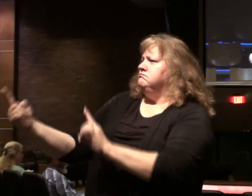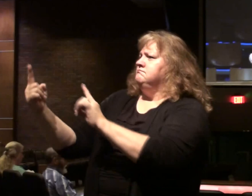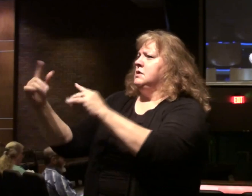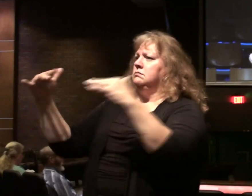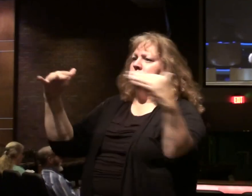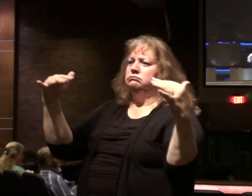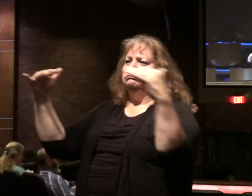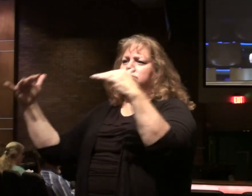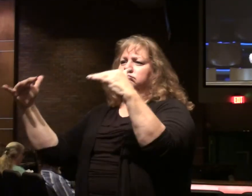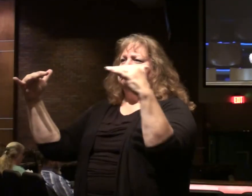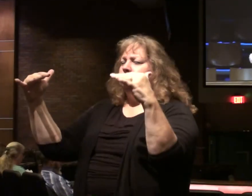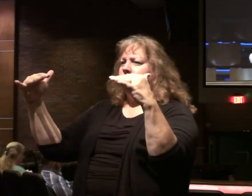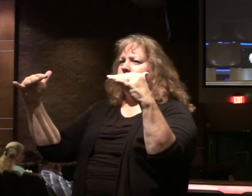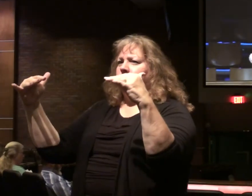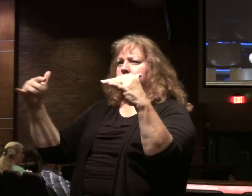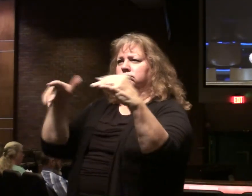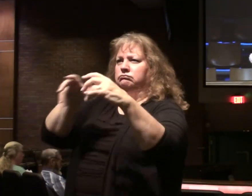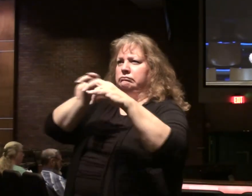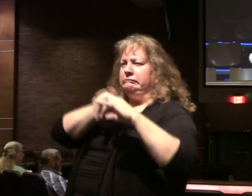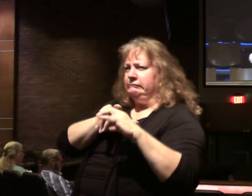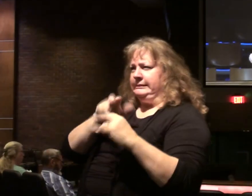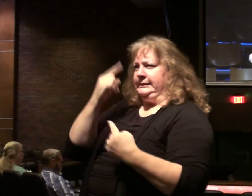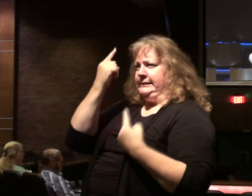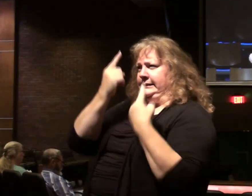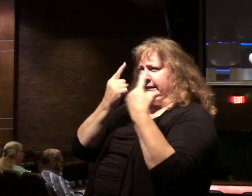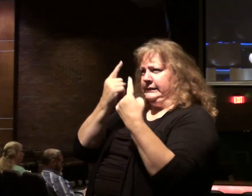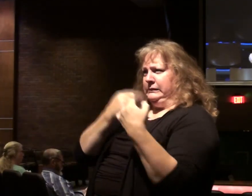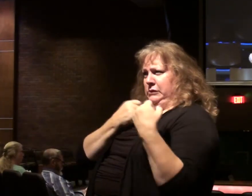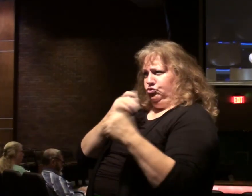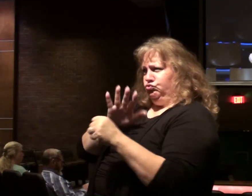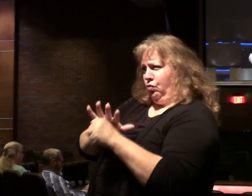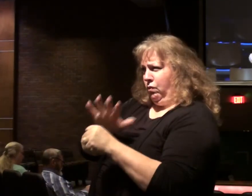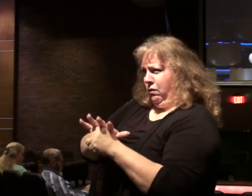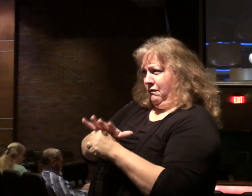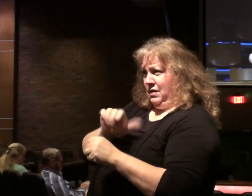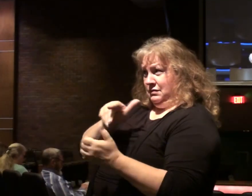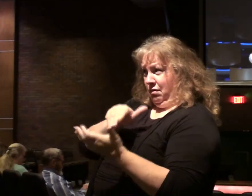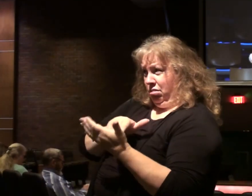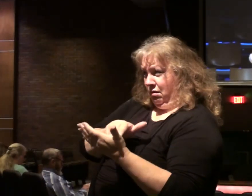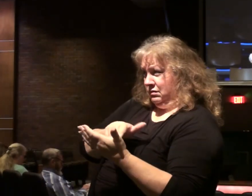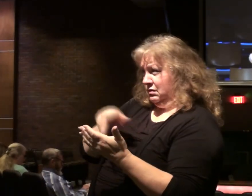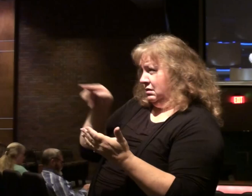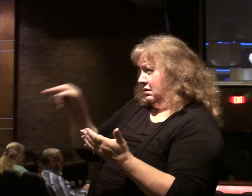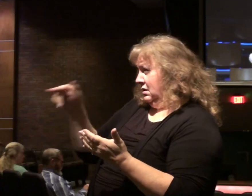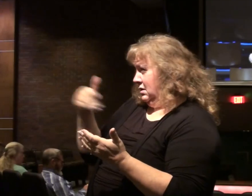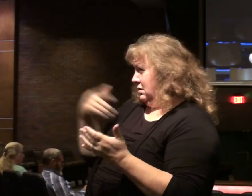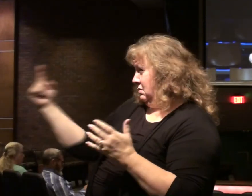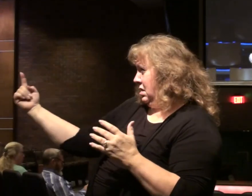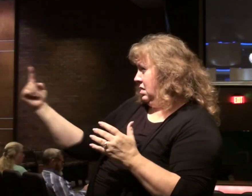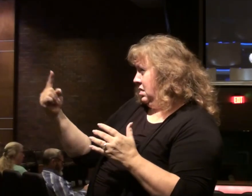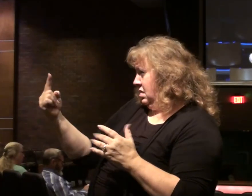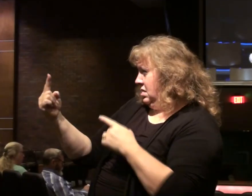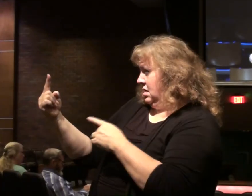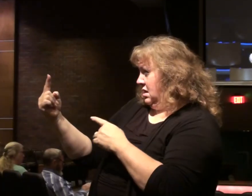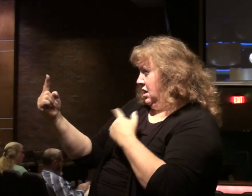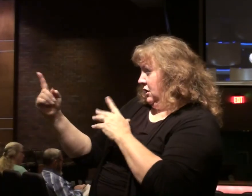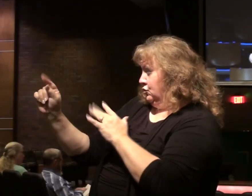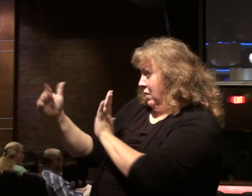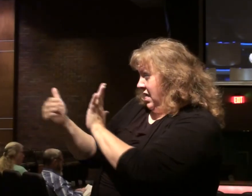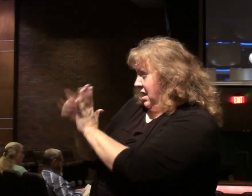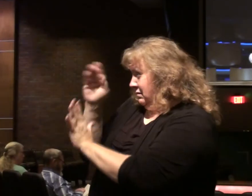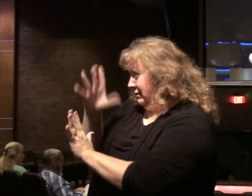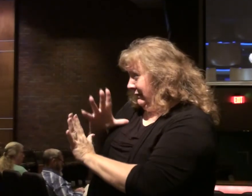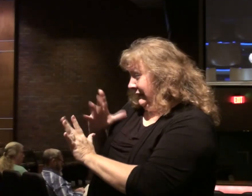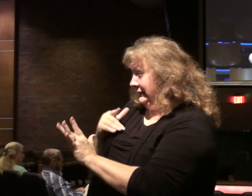battle will not first sit down and consider whether he is strong enough with 10,000 men to encounter the one coming against him with 20